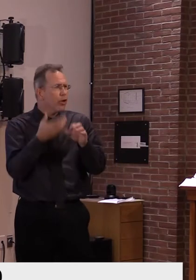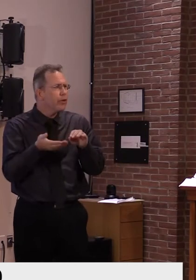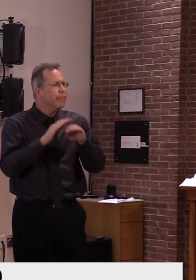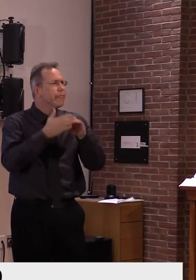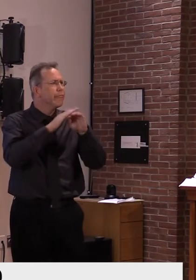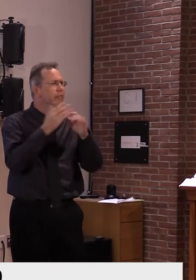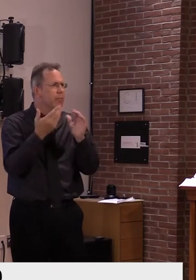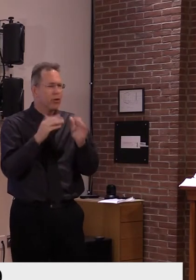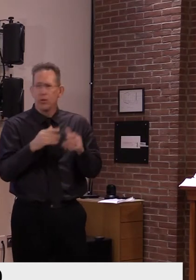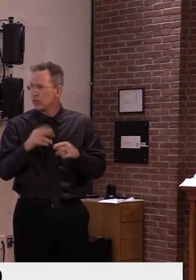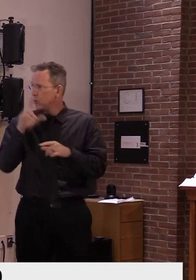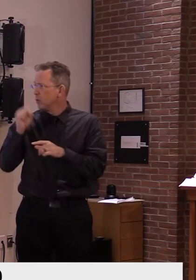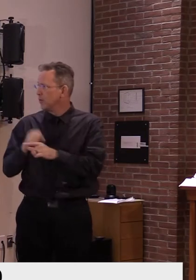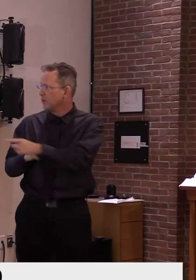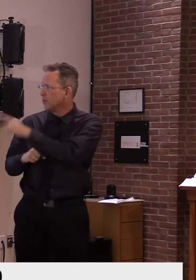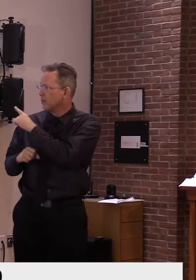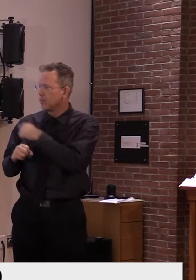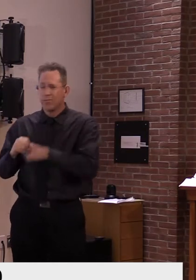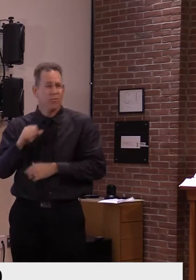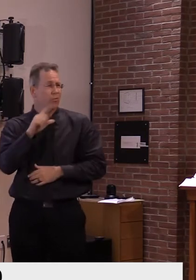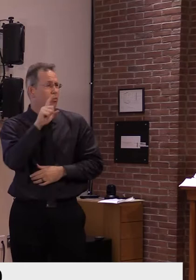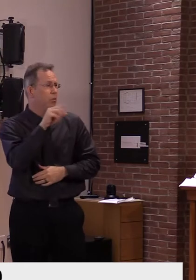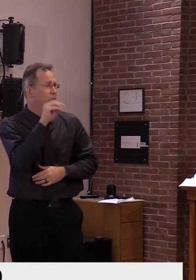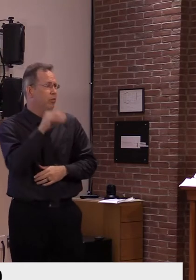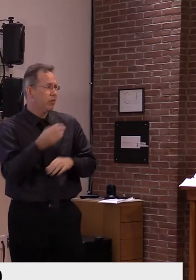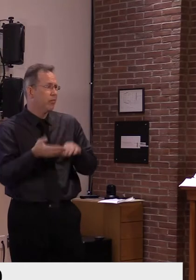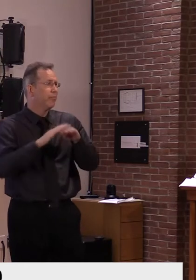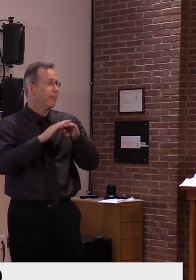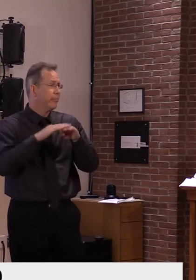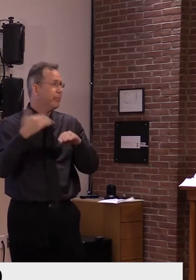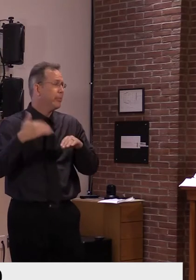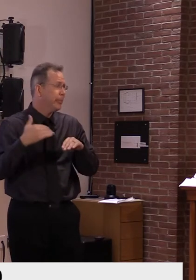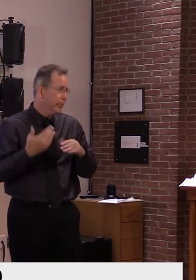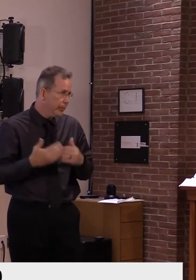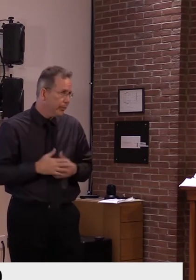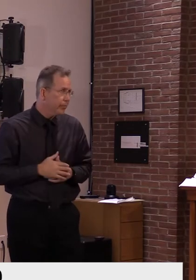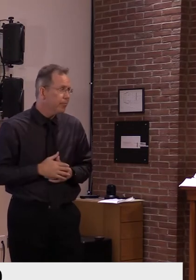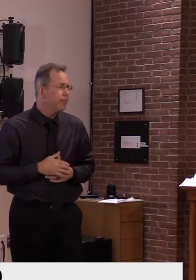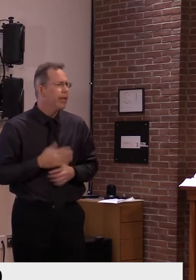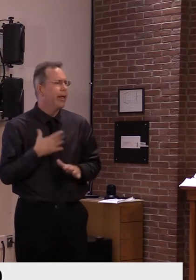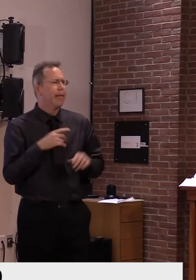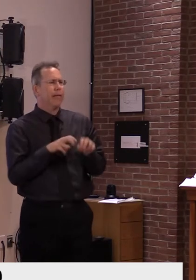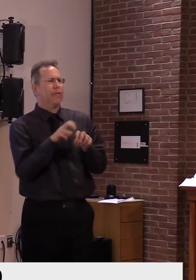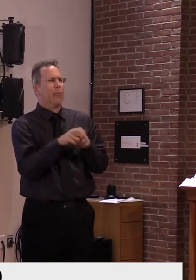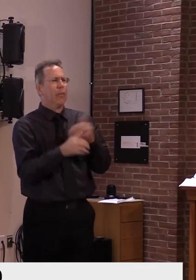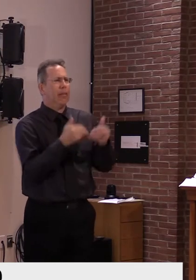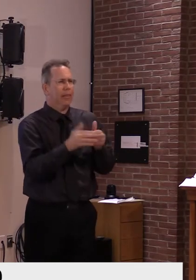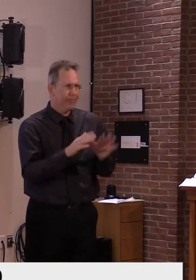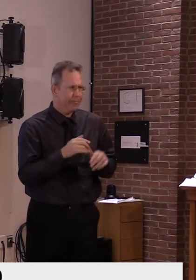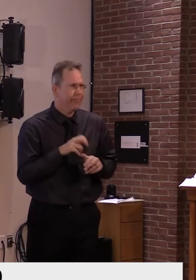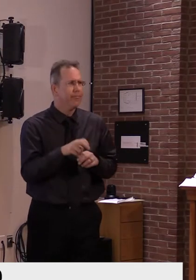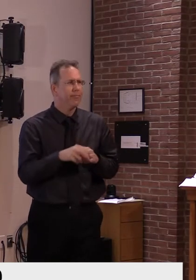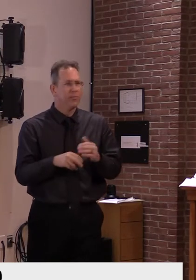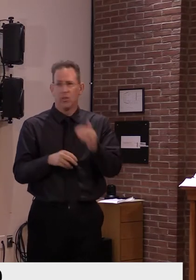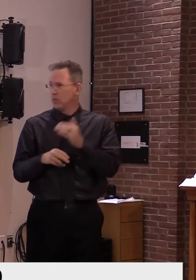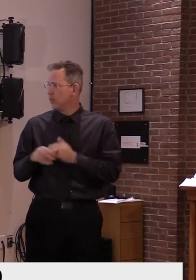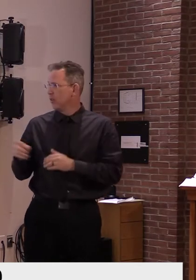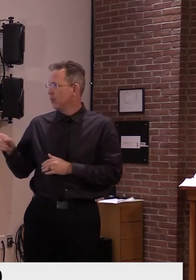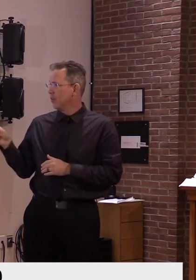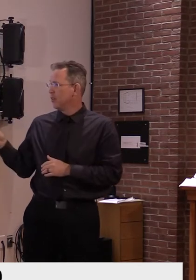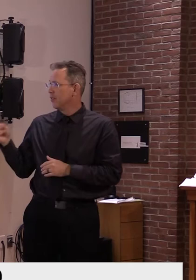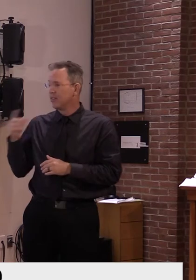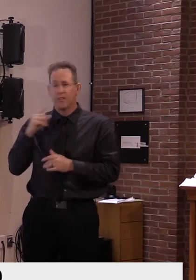increase. And skipping ahead a few slides to the updated travel map, you will see the impact in our travel region.